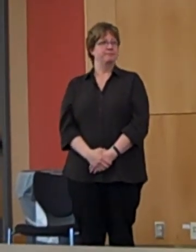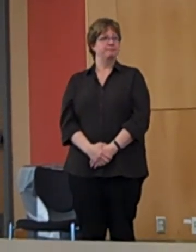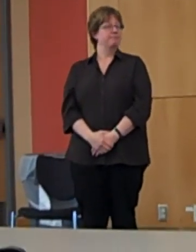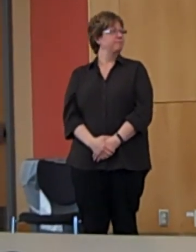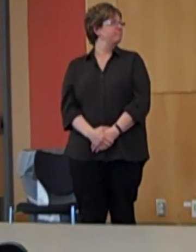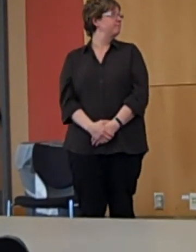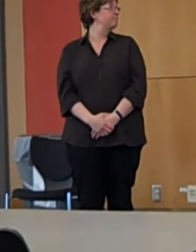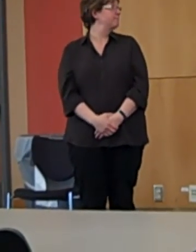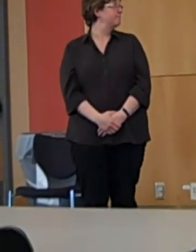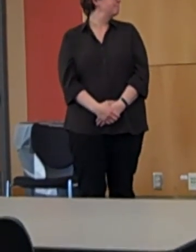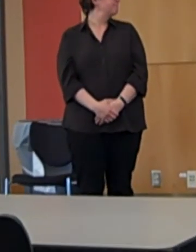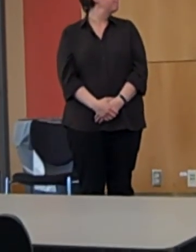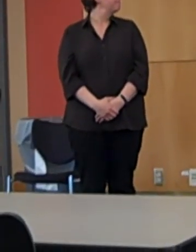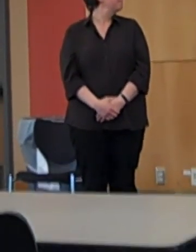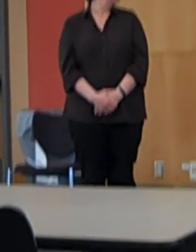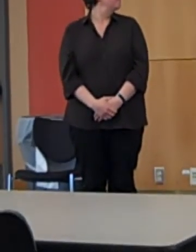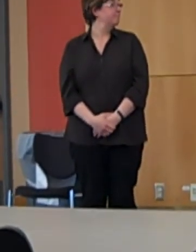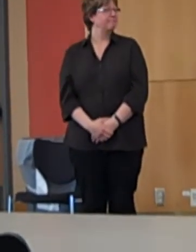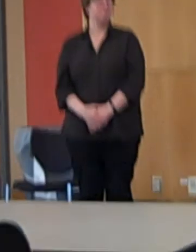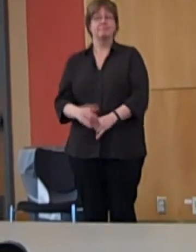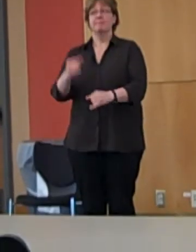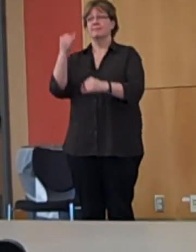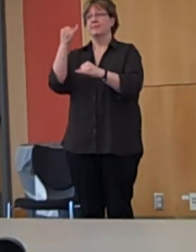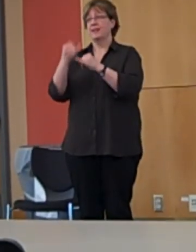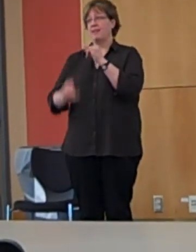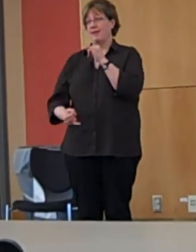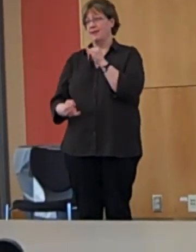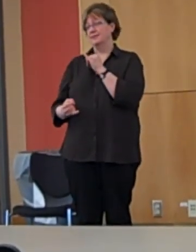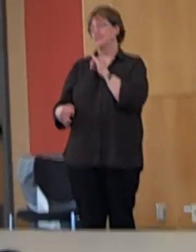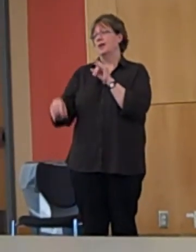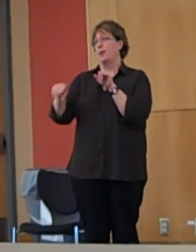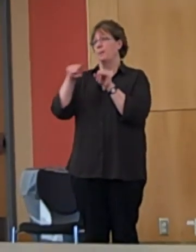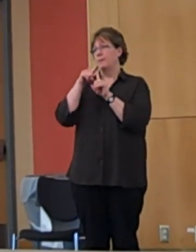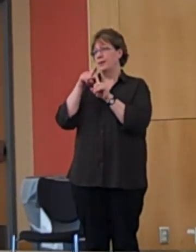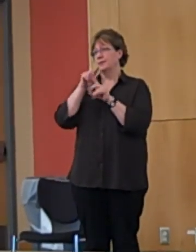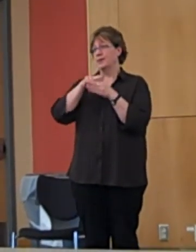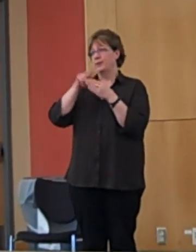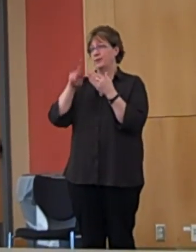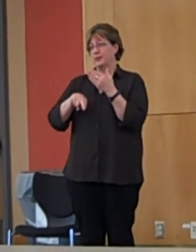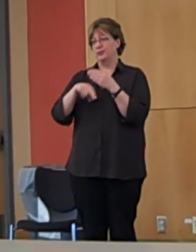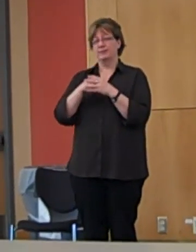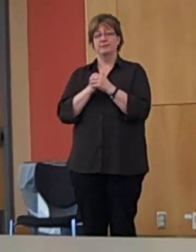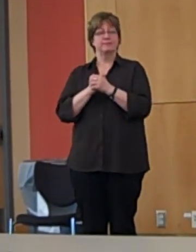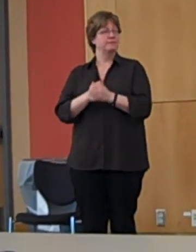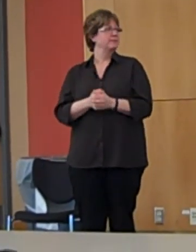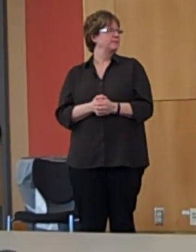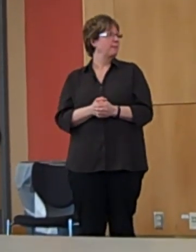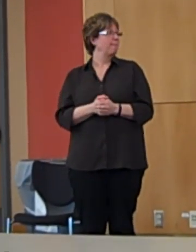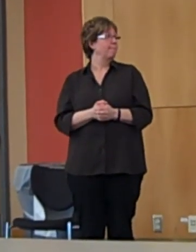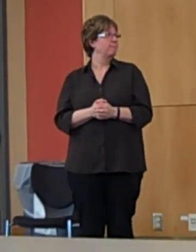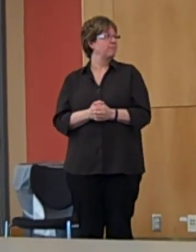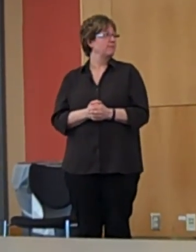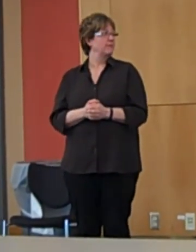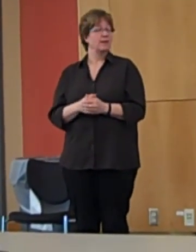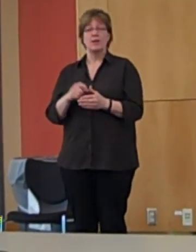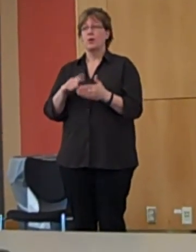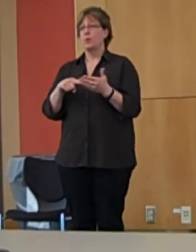Finally, some positive outcomes to consider include all of those discussed but are not limited to those.